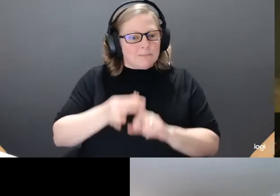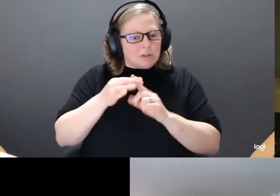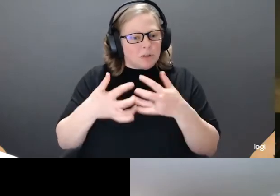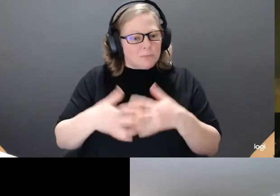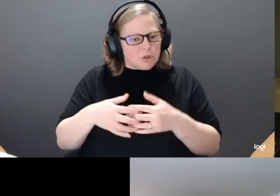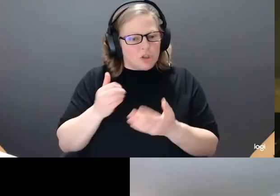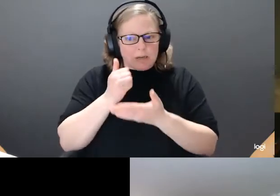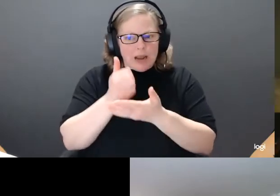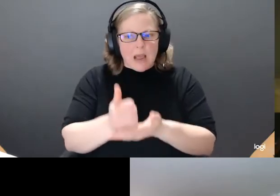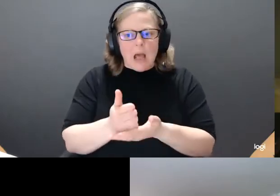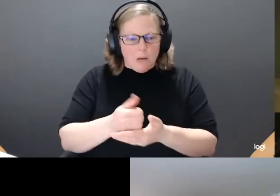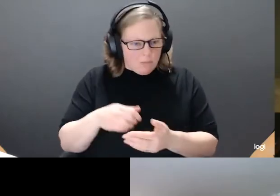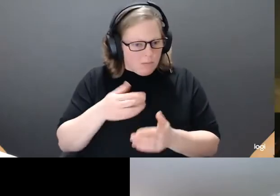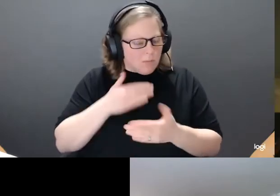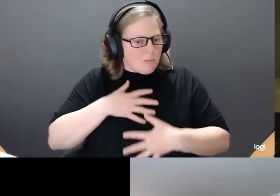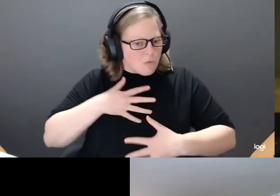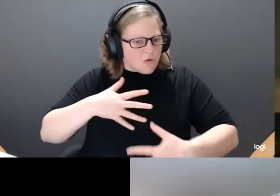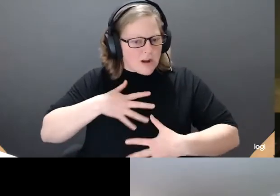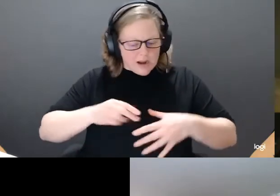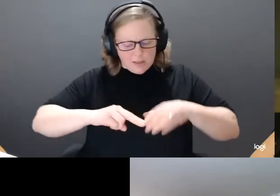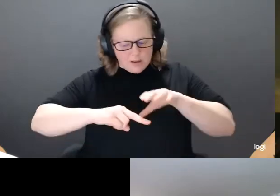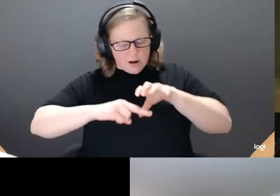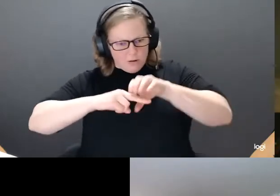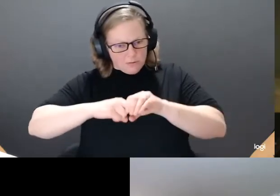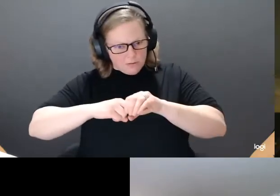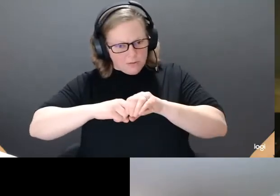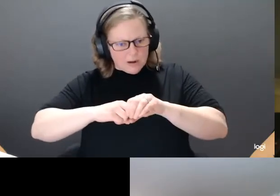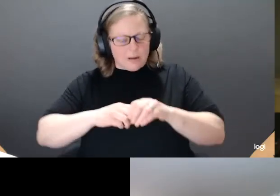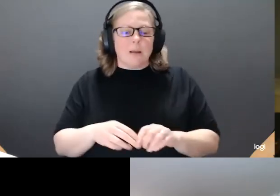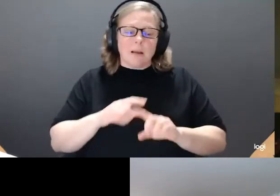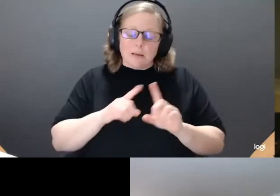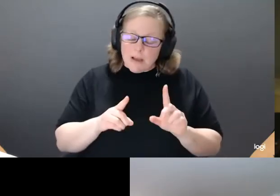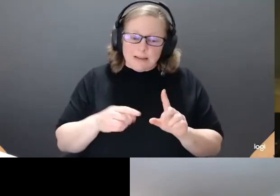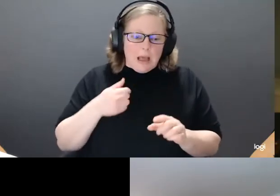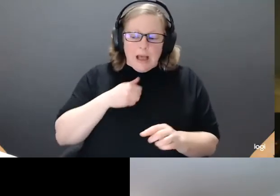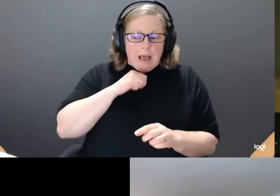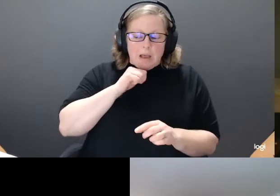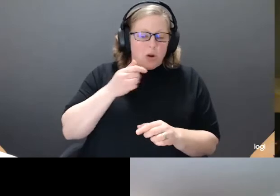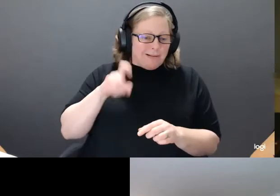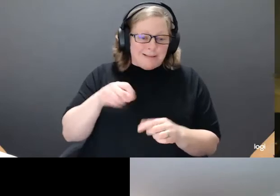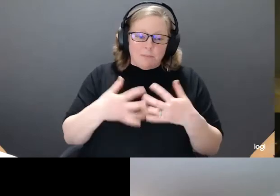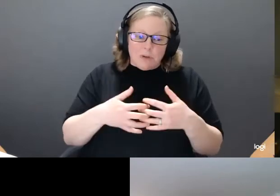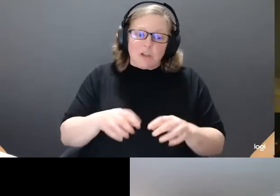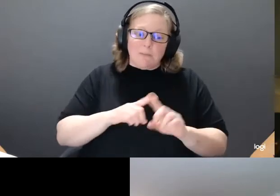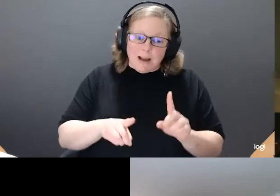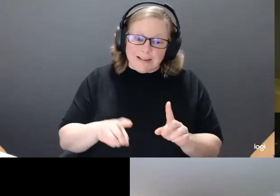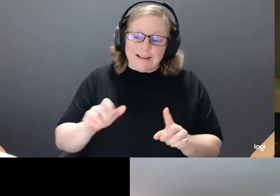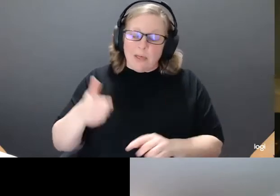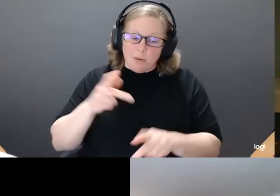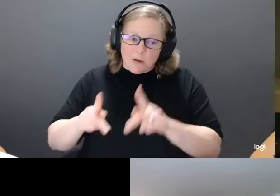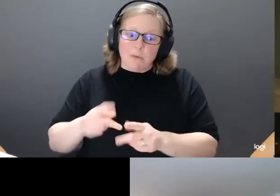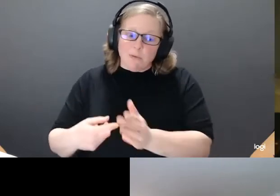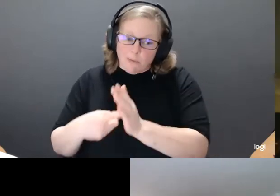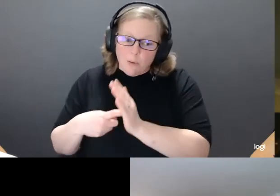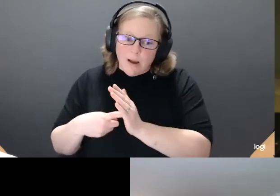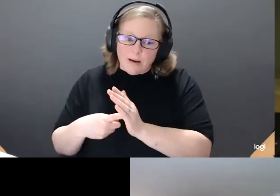Fortunately for me, I never needed one of those machines, but fortunately for those who did, those ancestors of ventilators gave them breath and life.